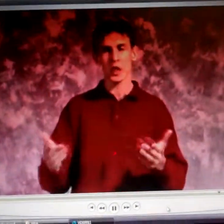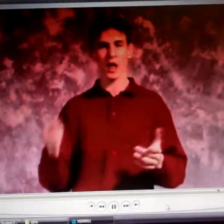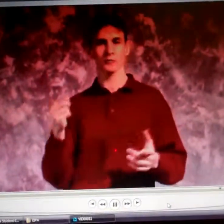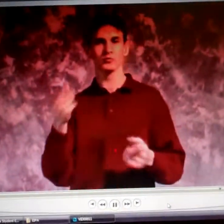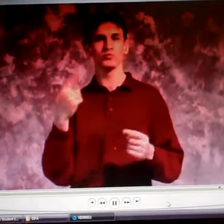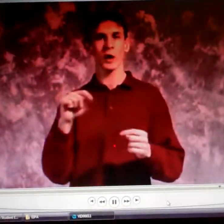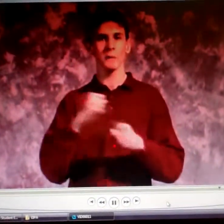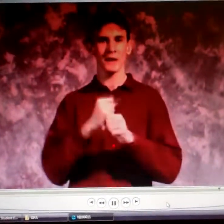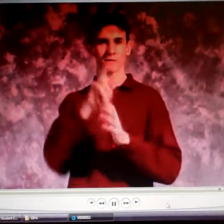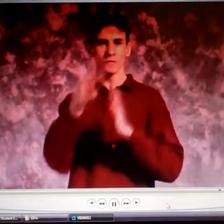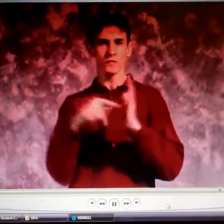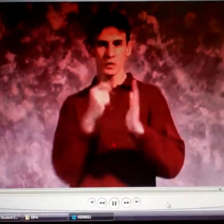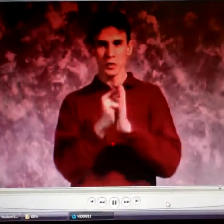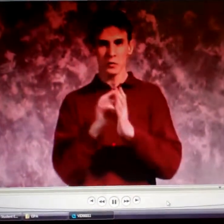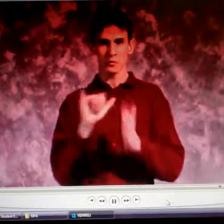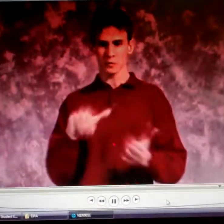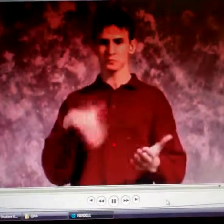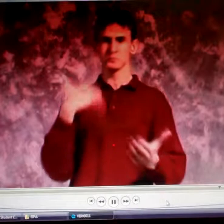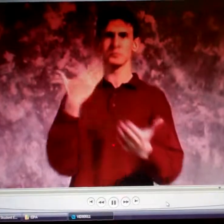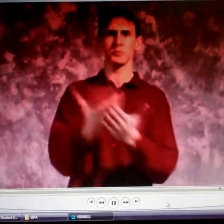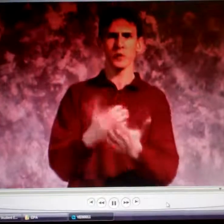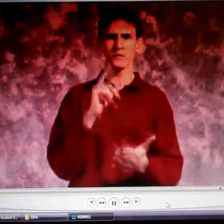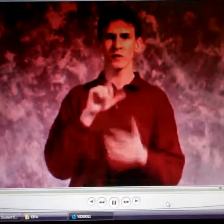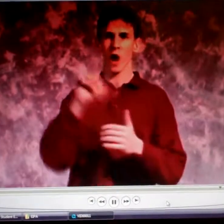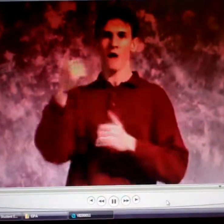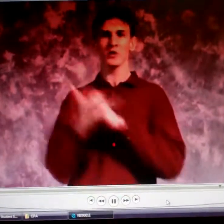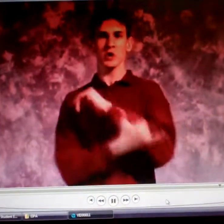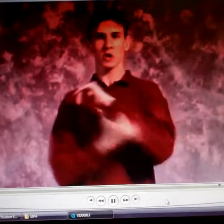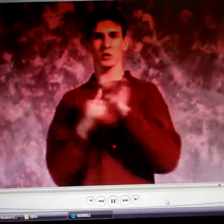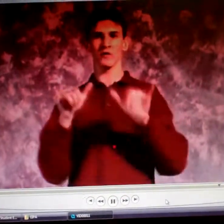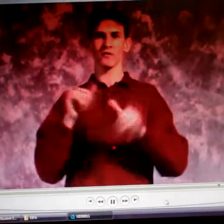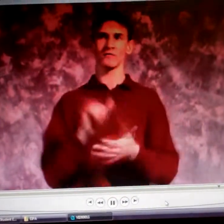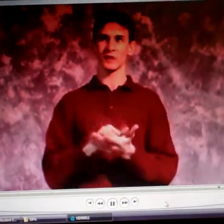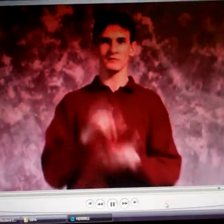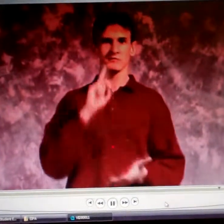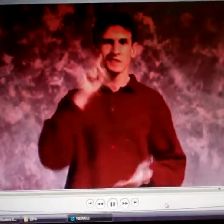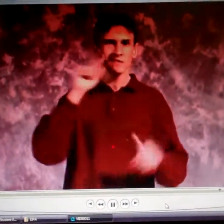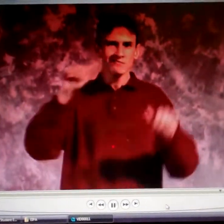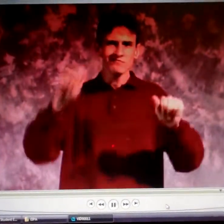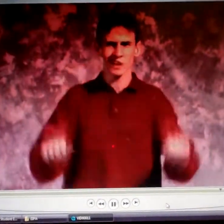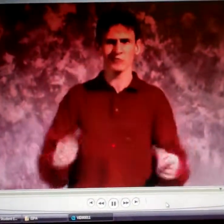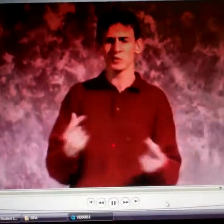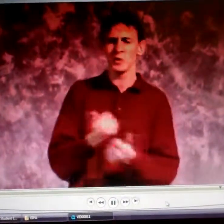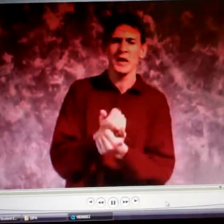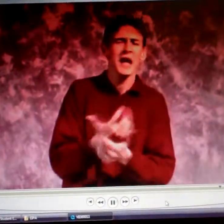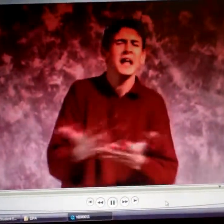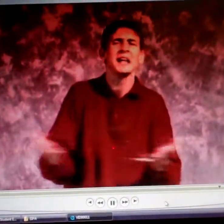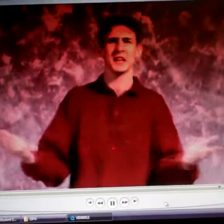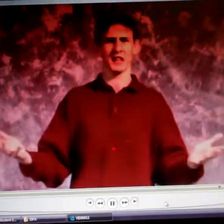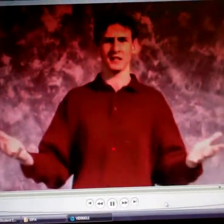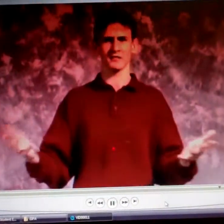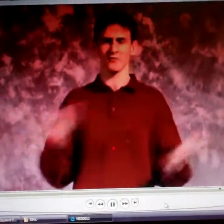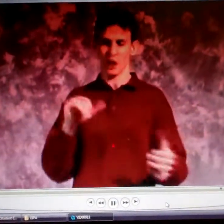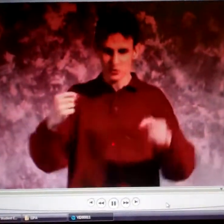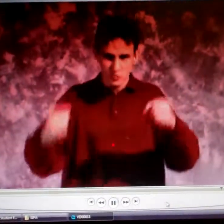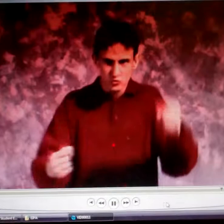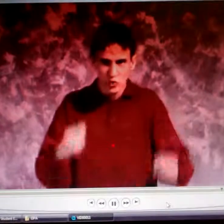and